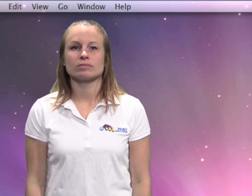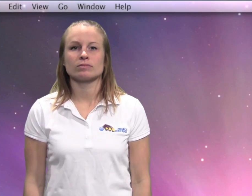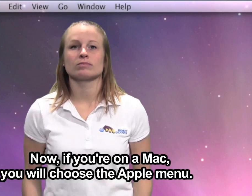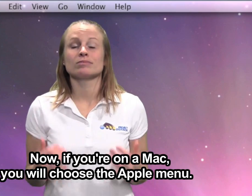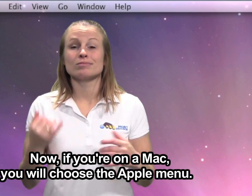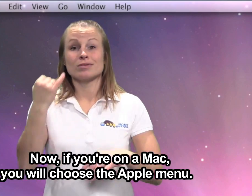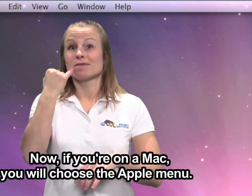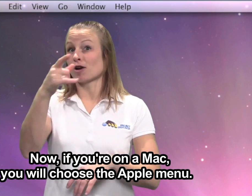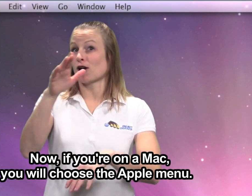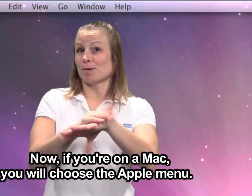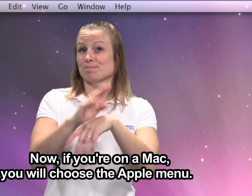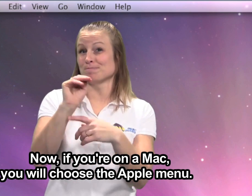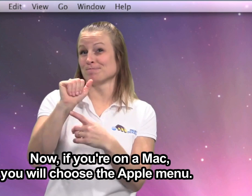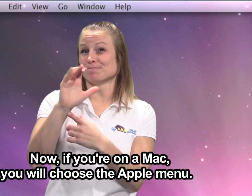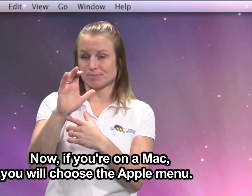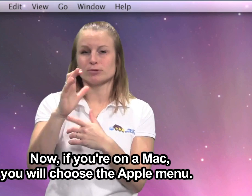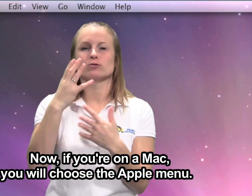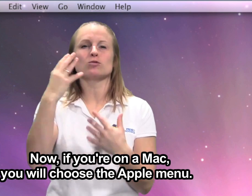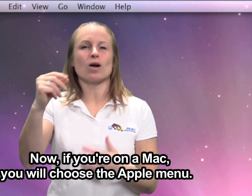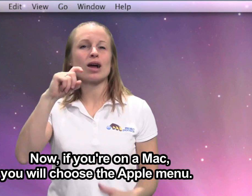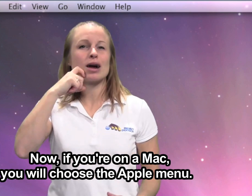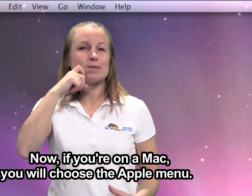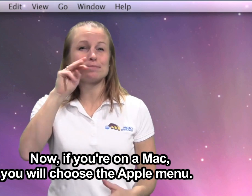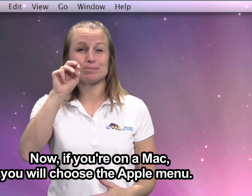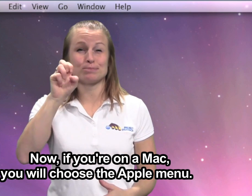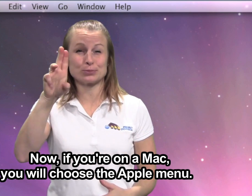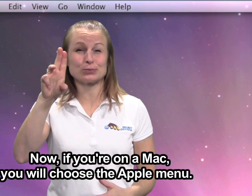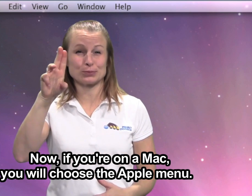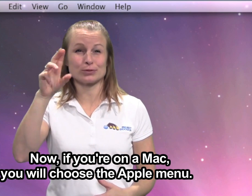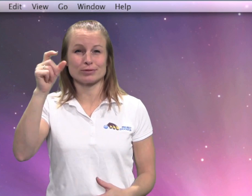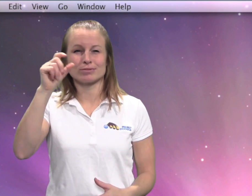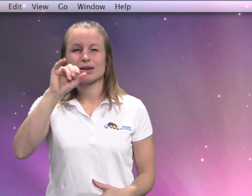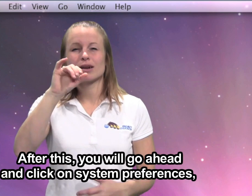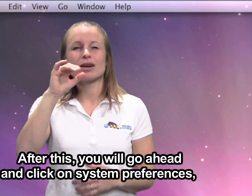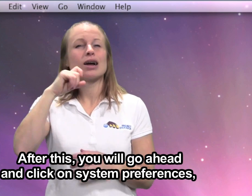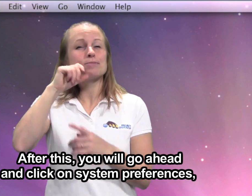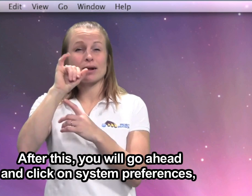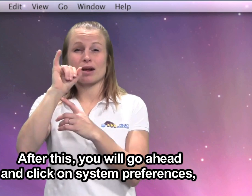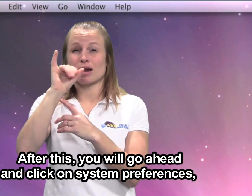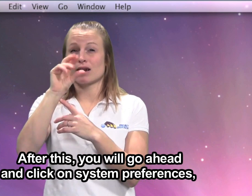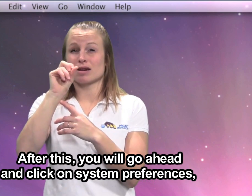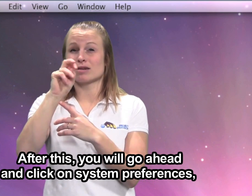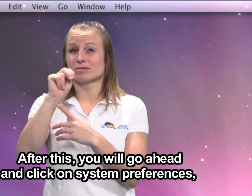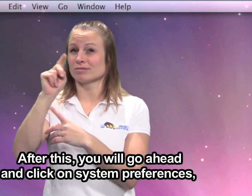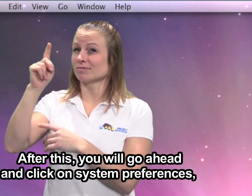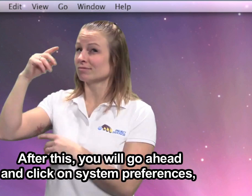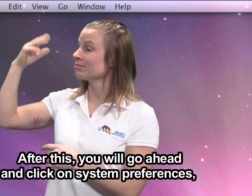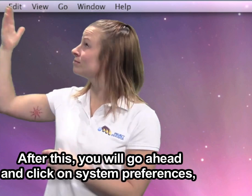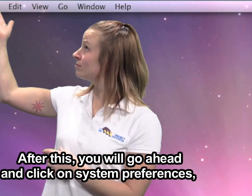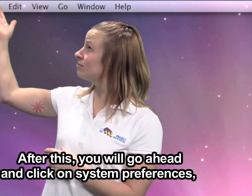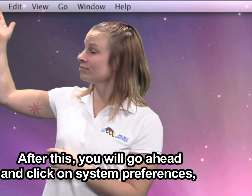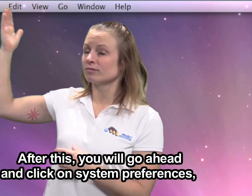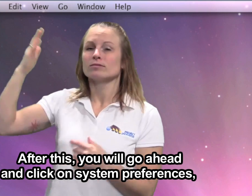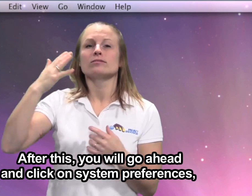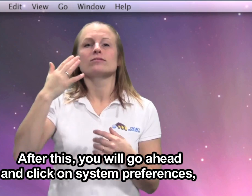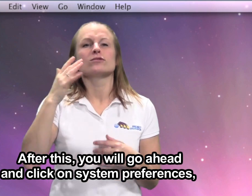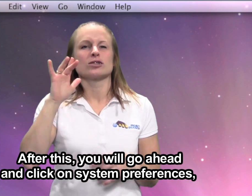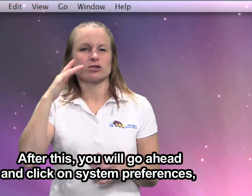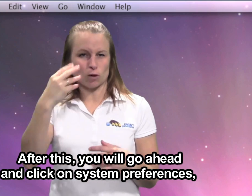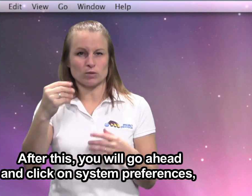Now if you're on a Mac you'll choose the Apple menu. After this you will go ahead and click on System